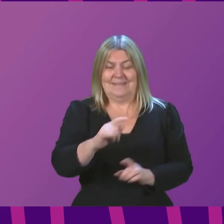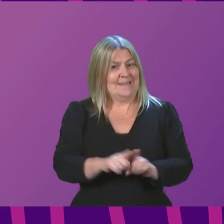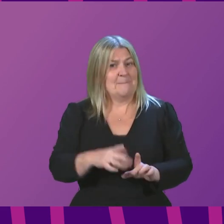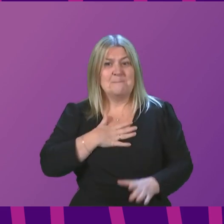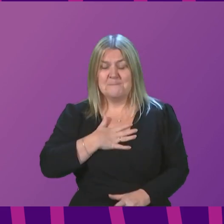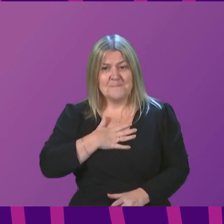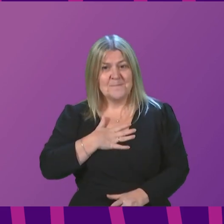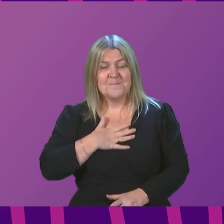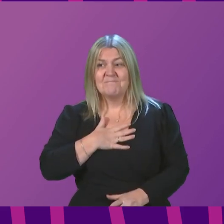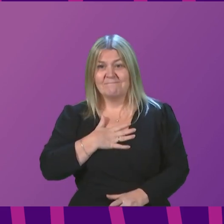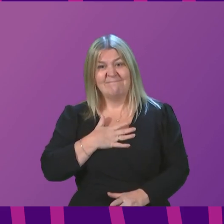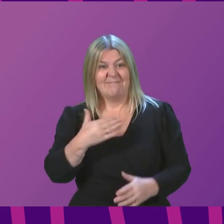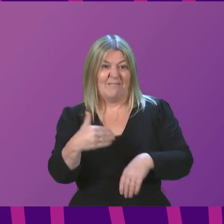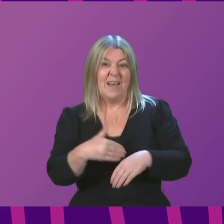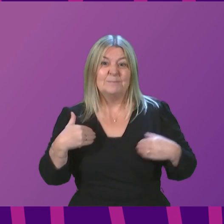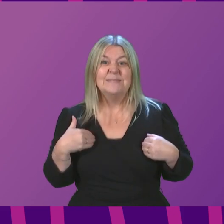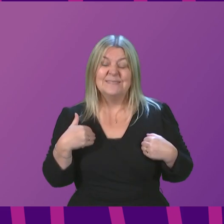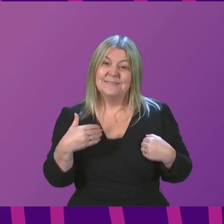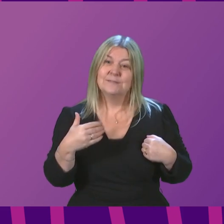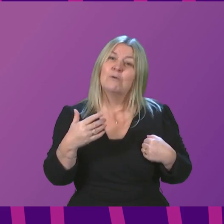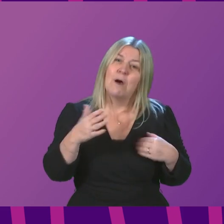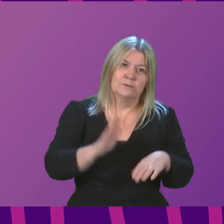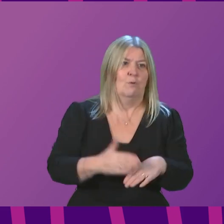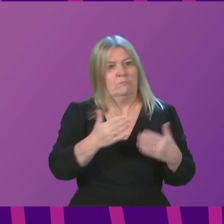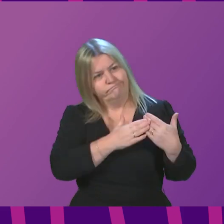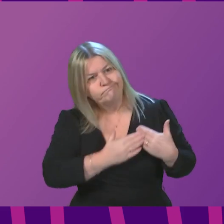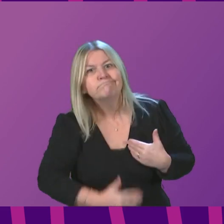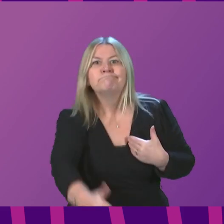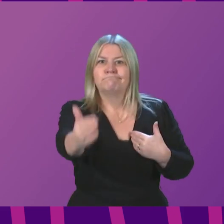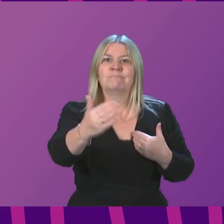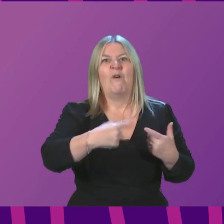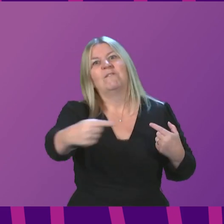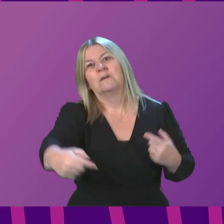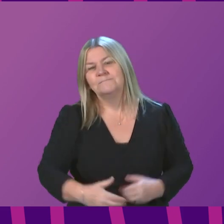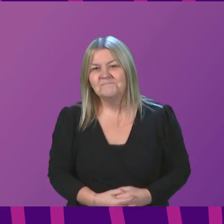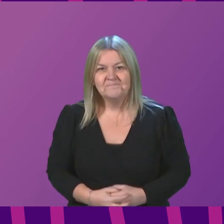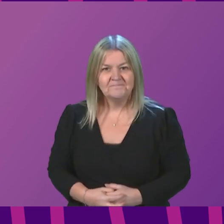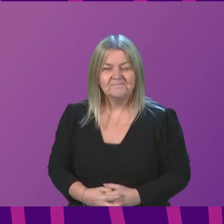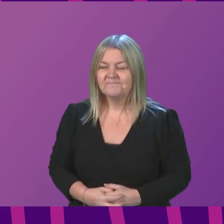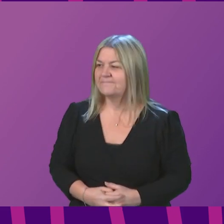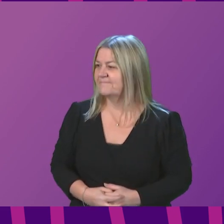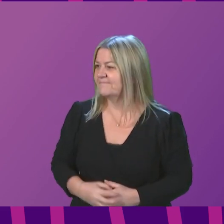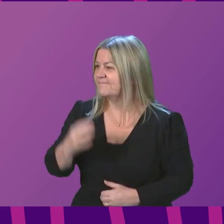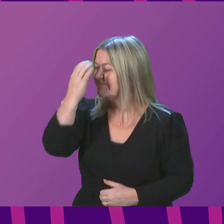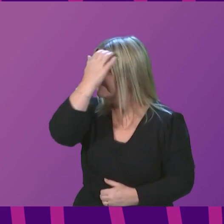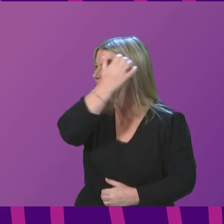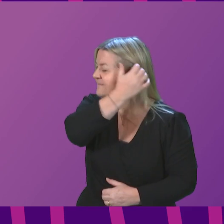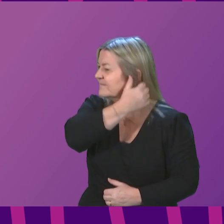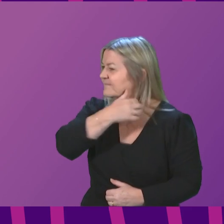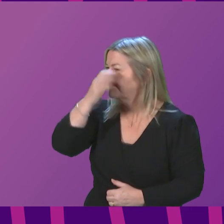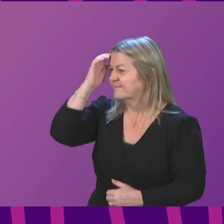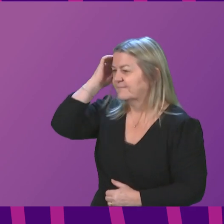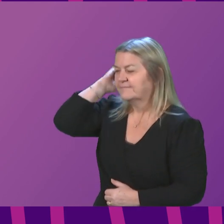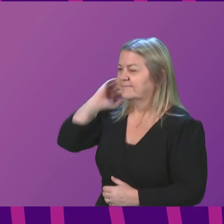these to be in place for any longer than is necessary. Ms. Jackie Bailey, be followed by Neil Gray. Gray,